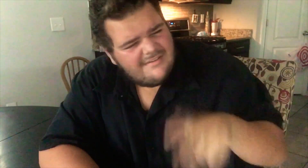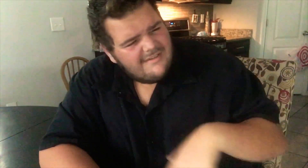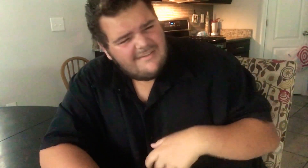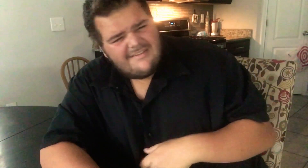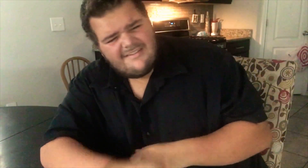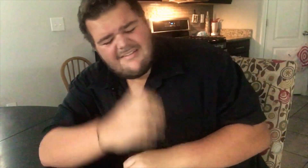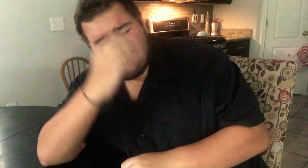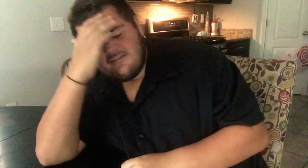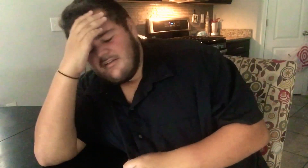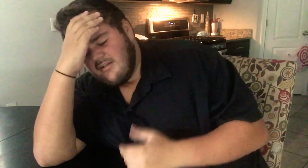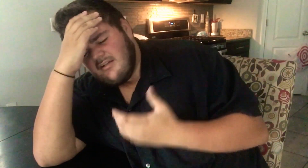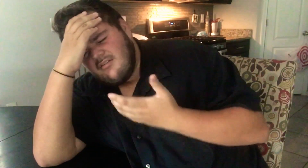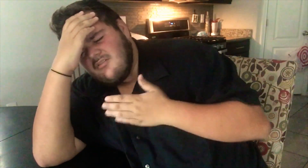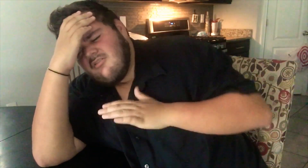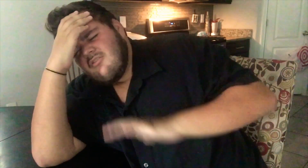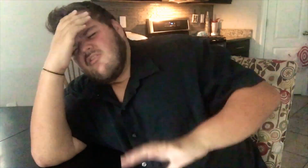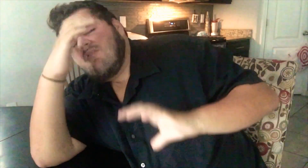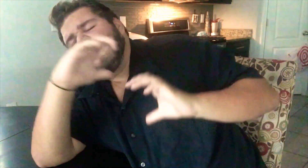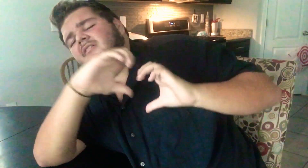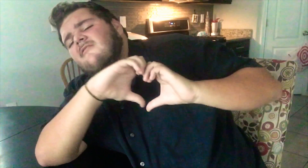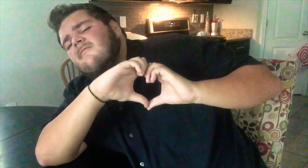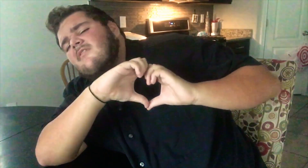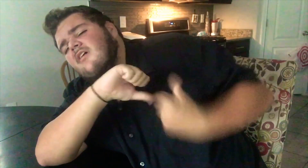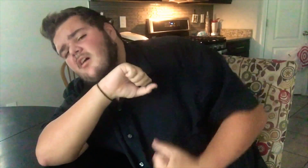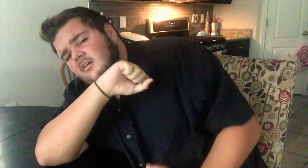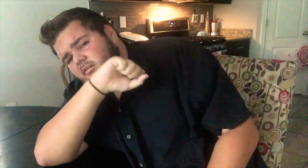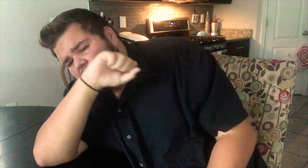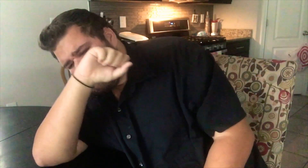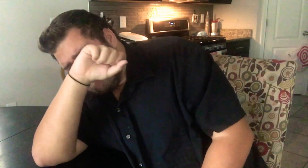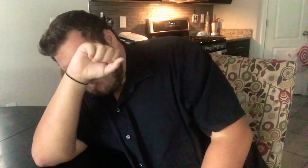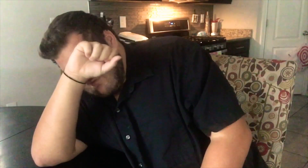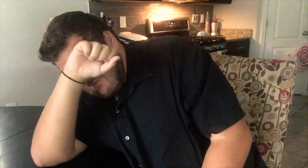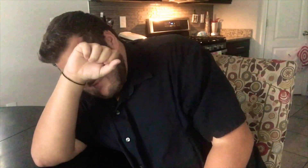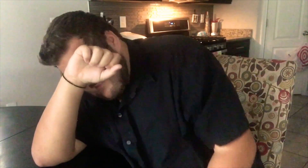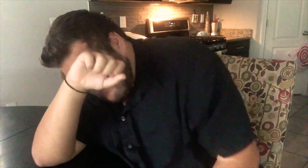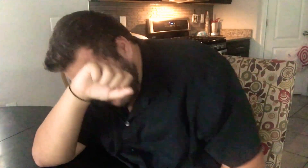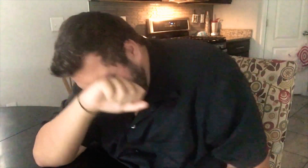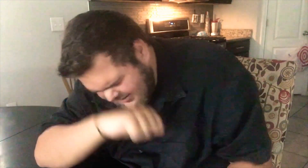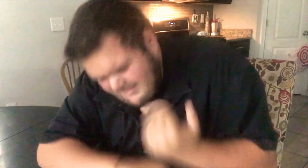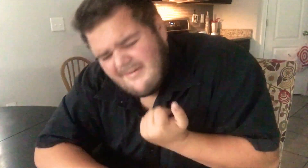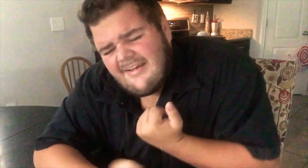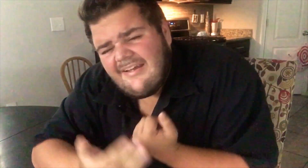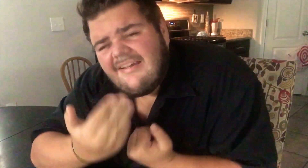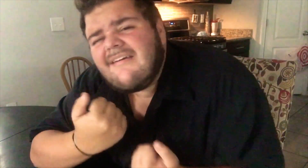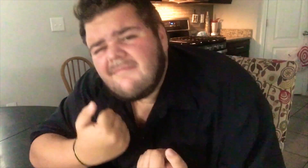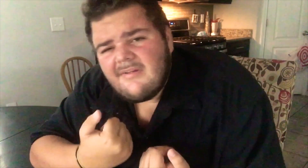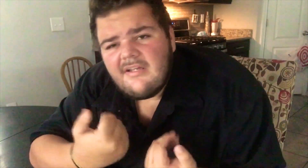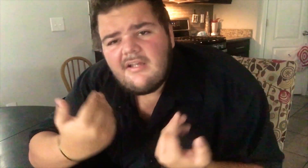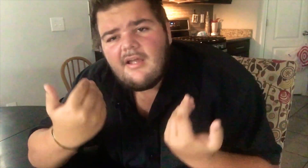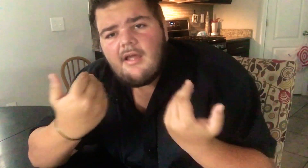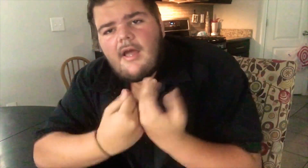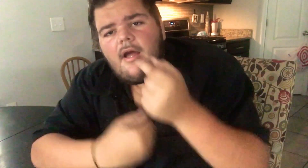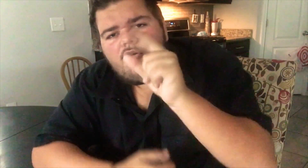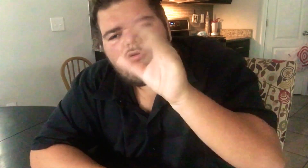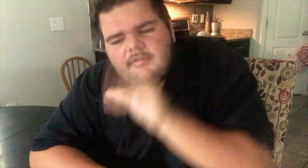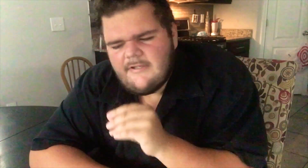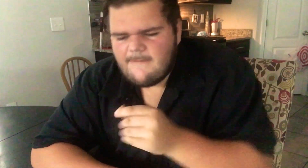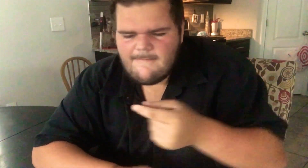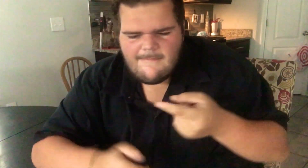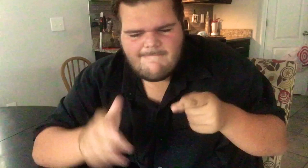the numbers, oh yeah I don't want my heart to break Baby, how do